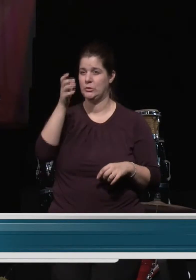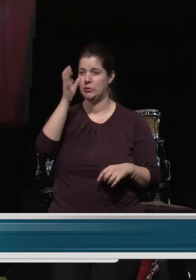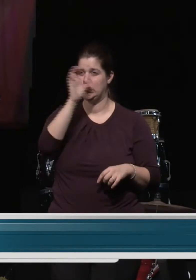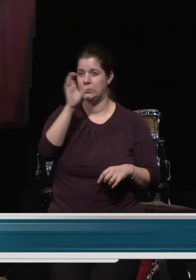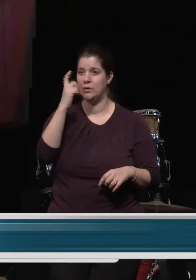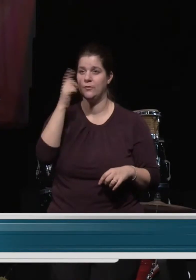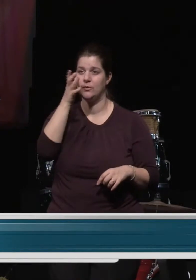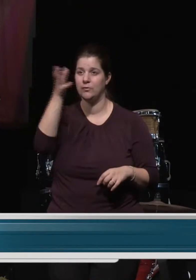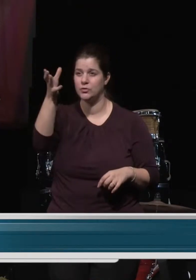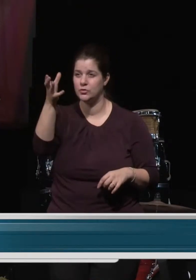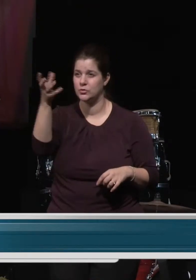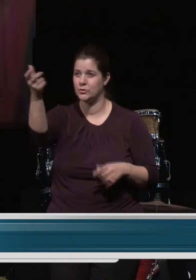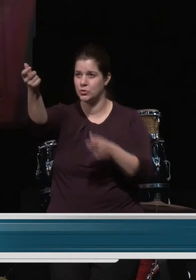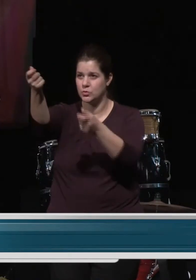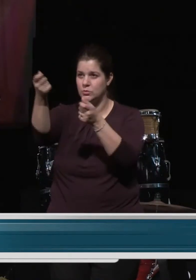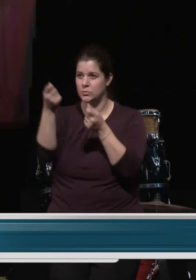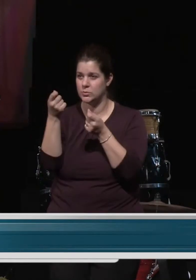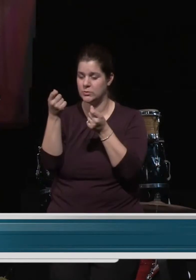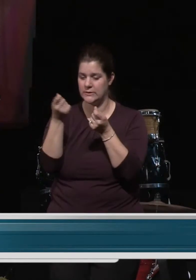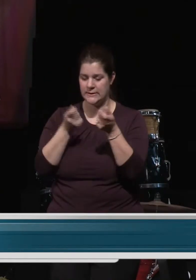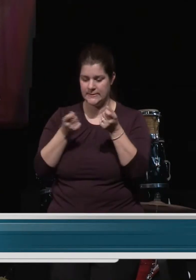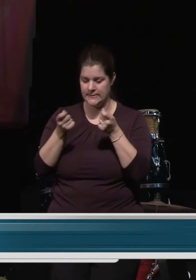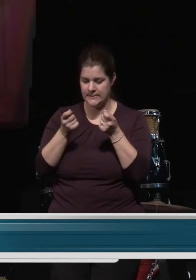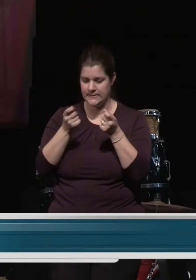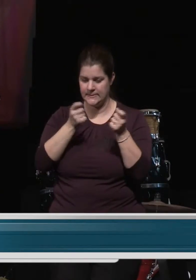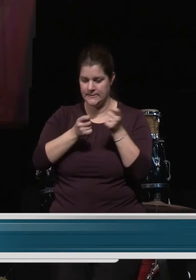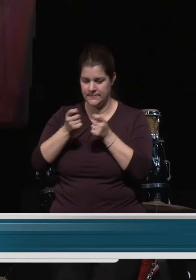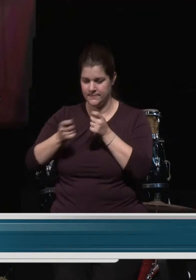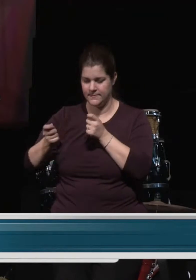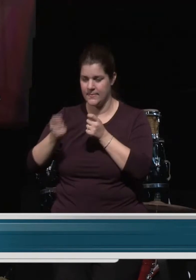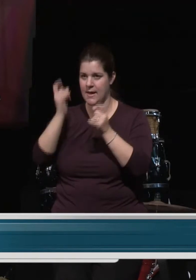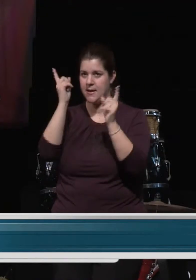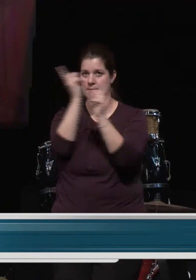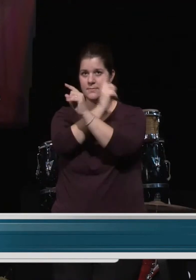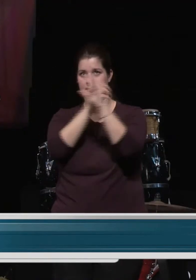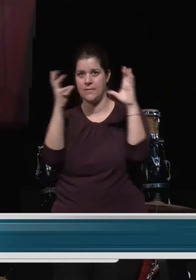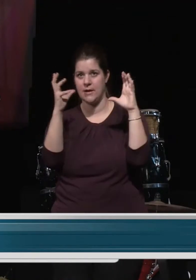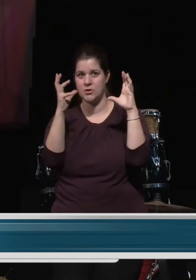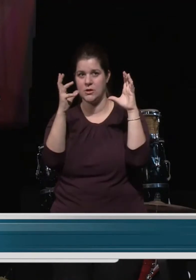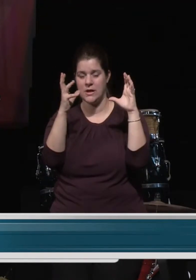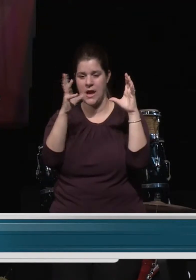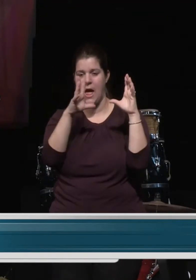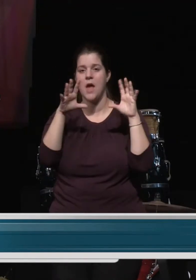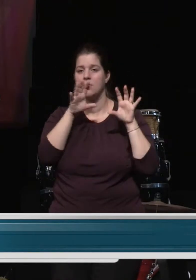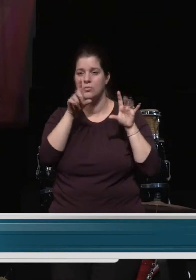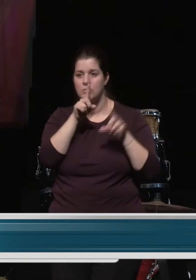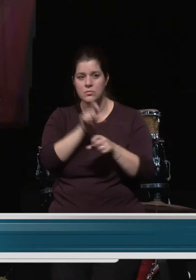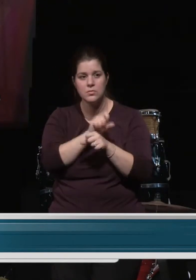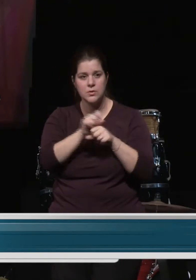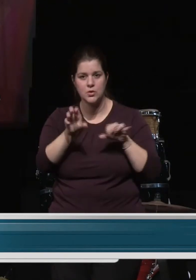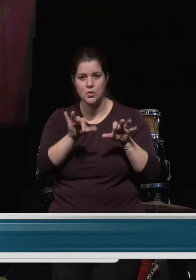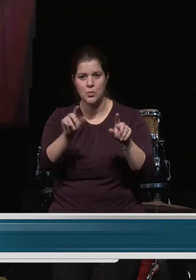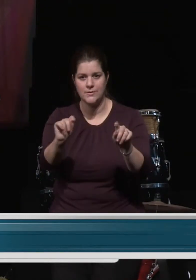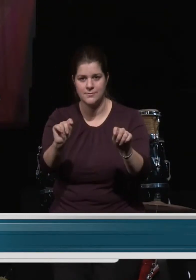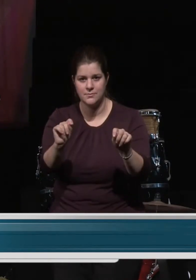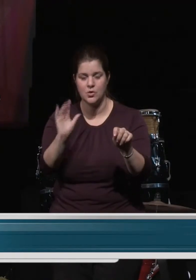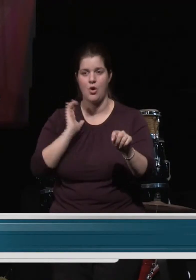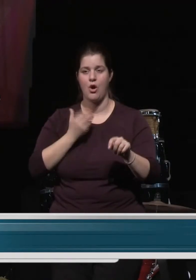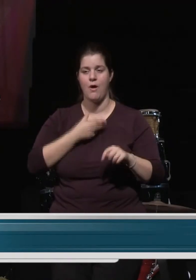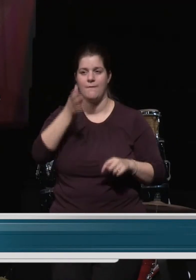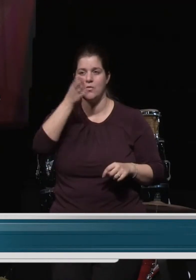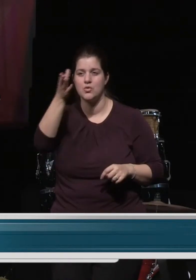and work with that and imagine it and move it forward. We've seen a little piece of it